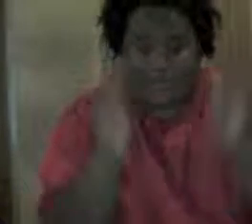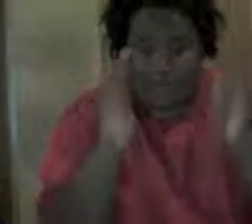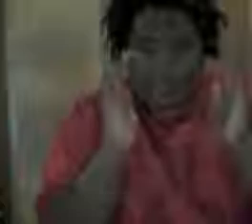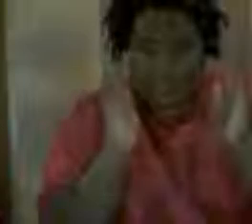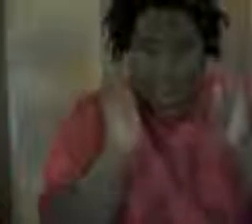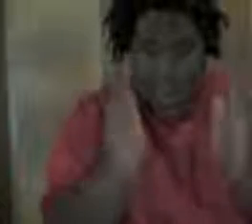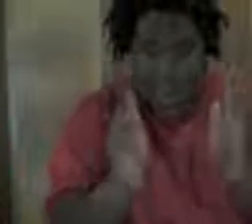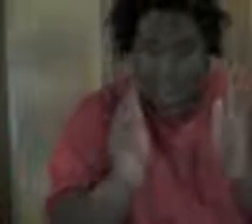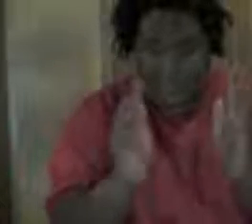done.